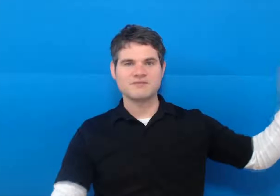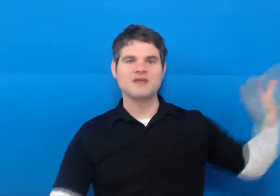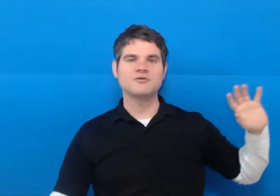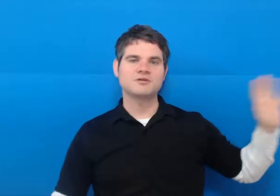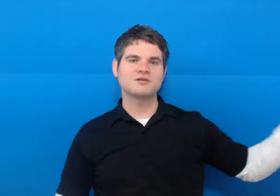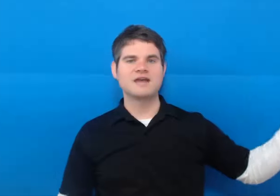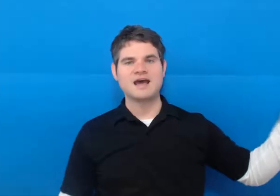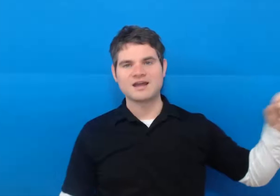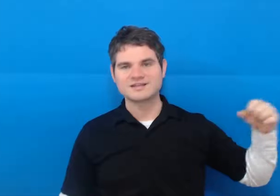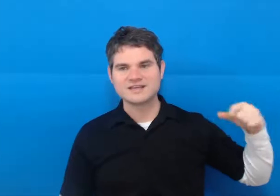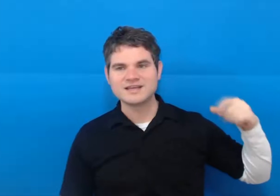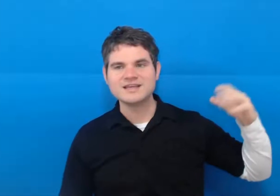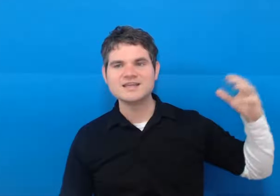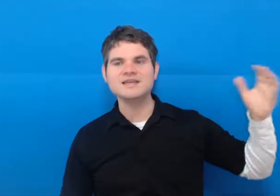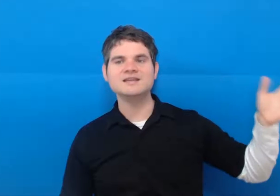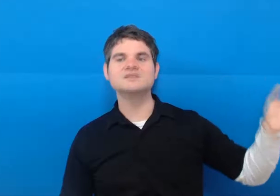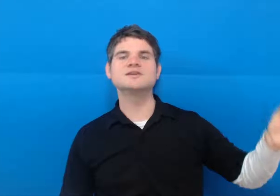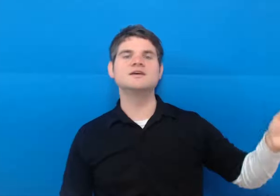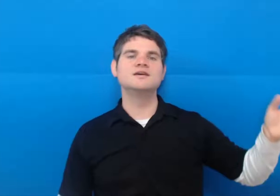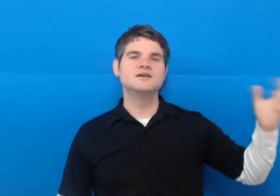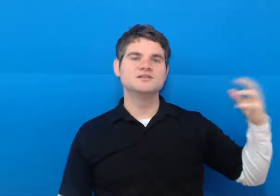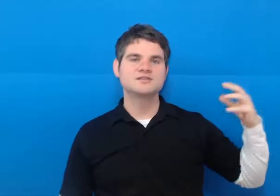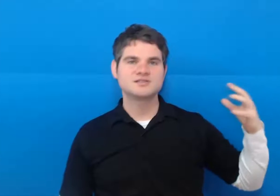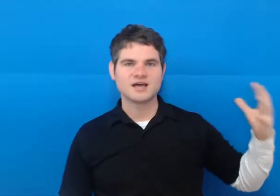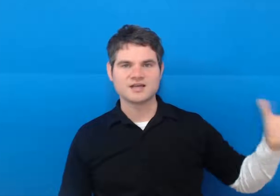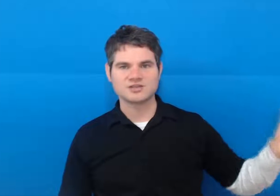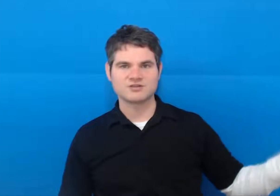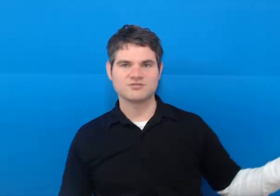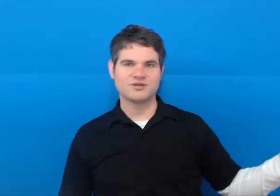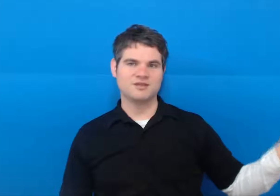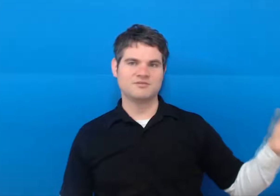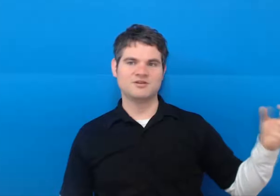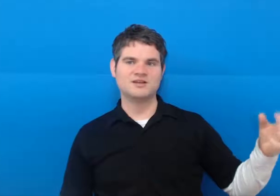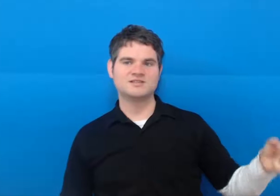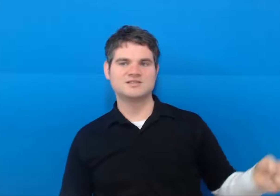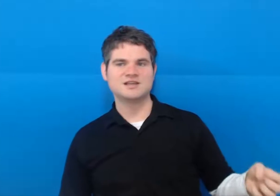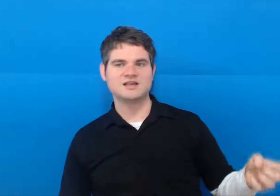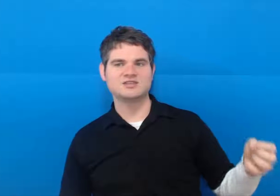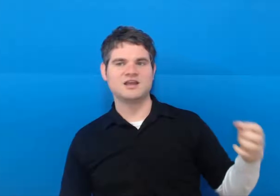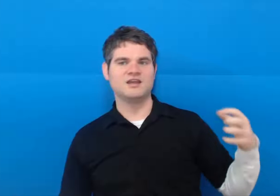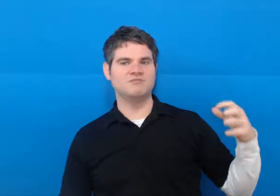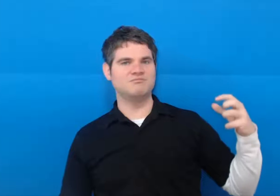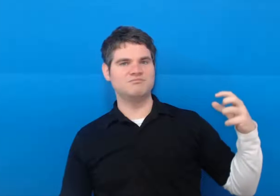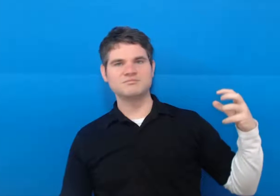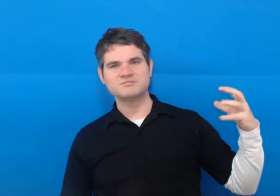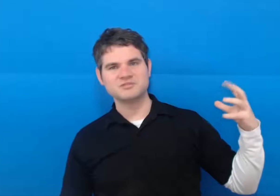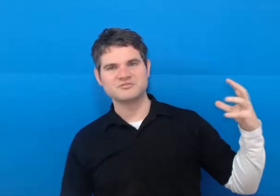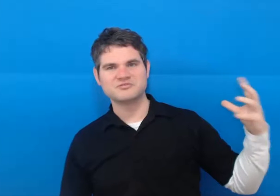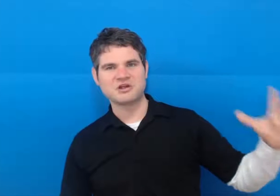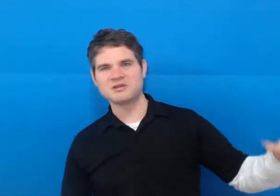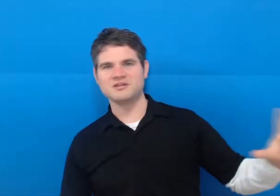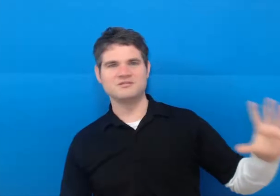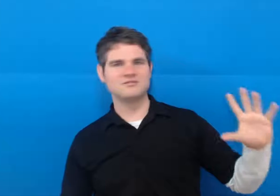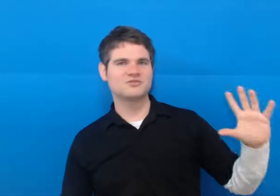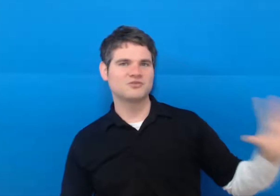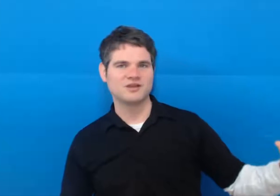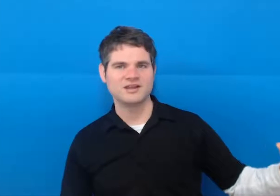male pronoun I could say he's such a creep or he's such a perverted creep